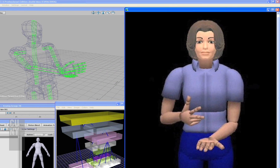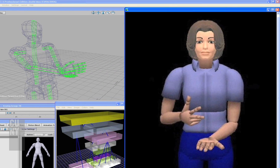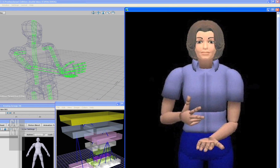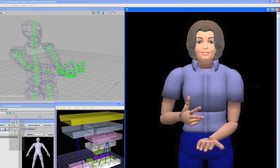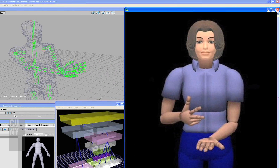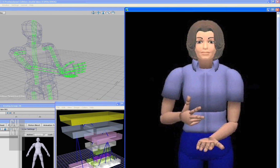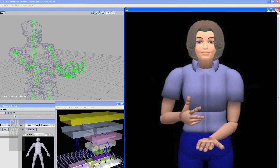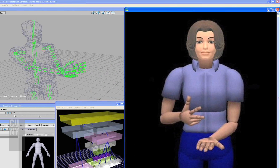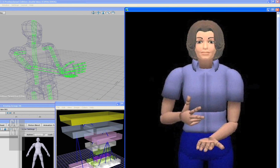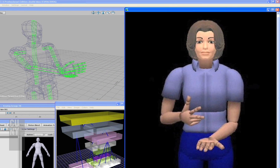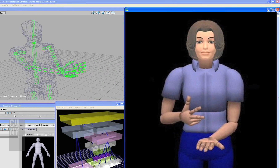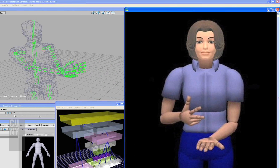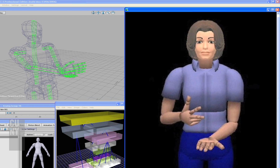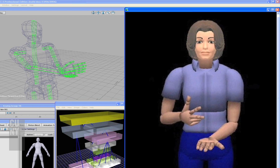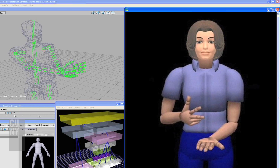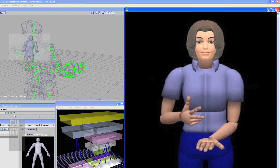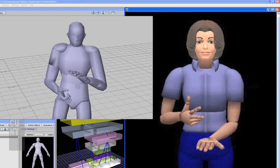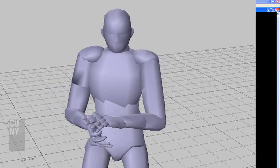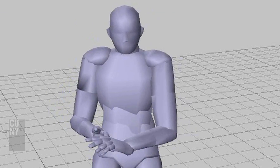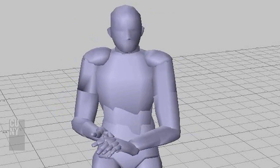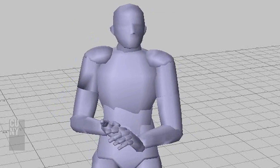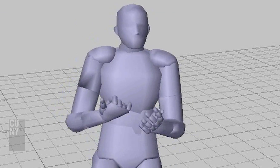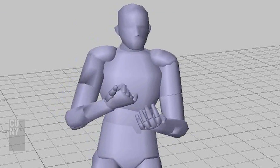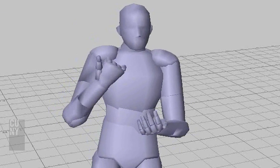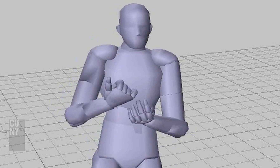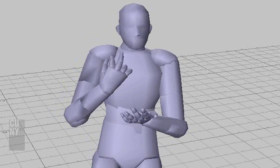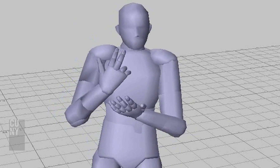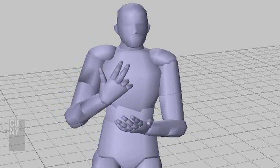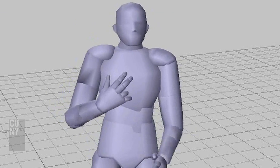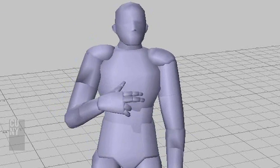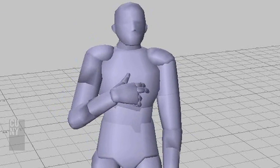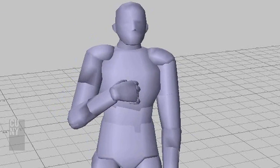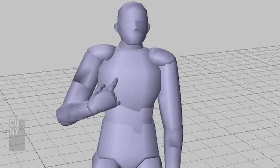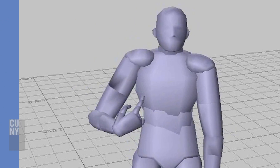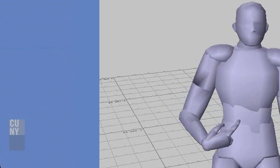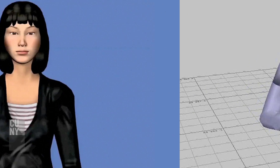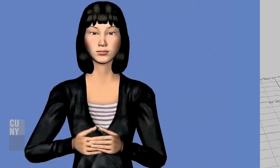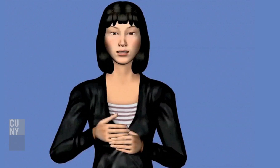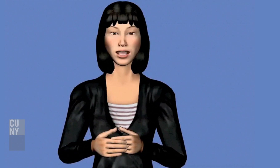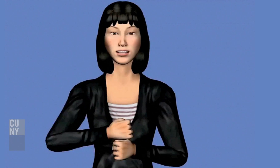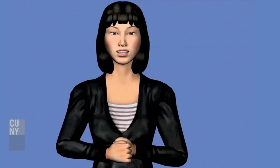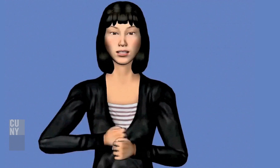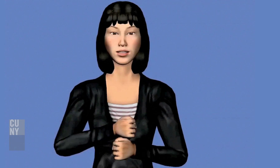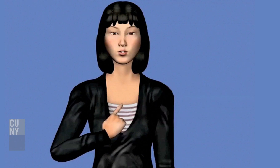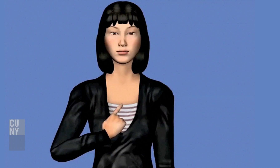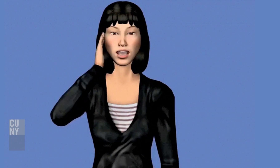I want a sentence with these six signs, and our software will produce a natural-looking sentence with those six signs.